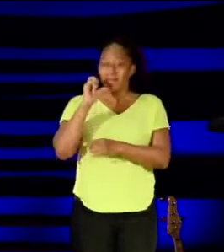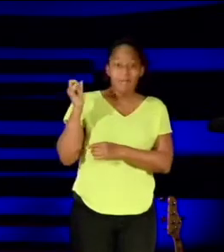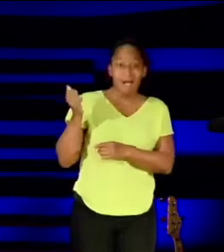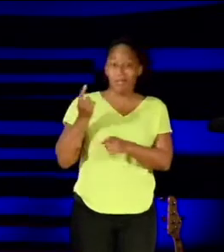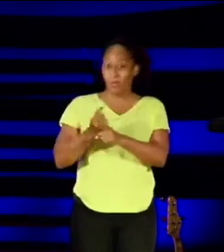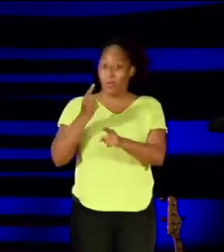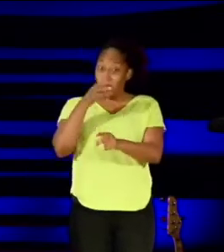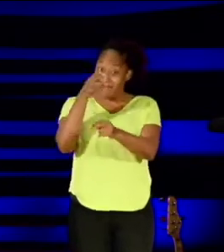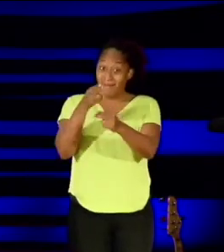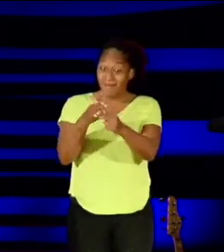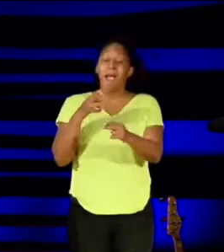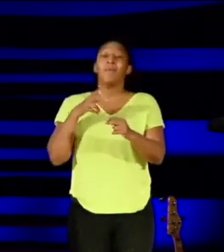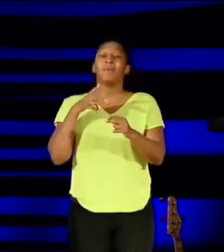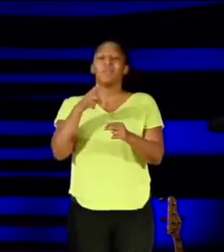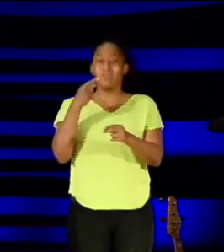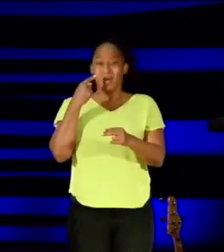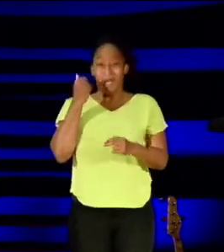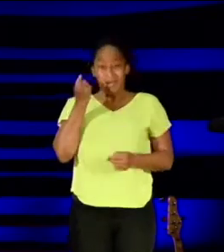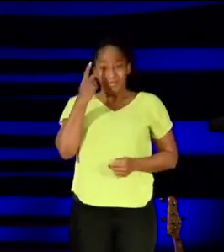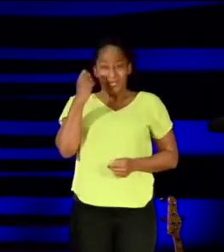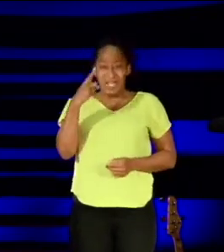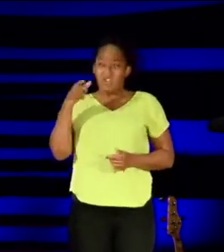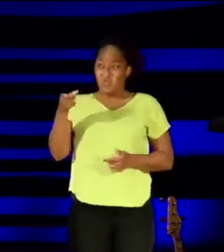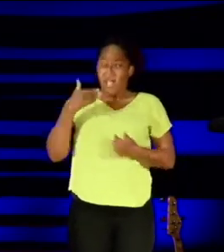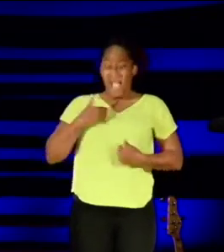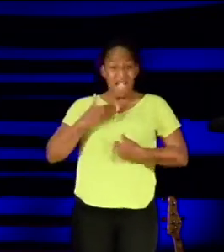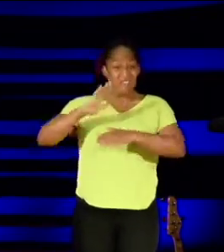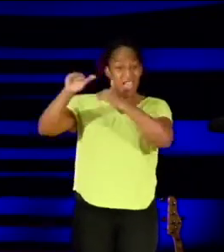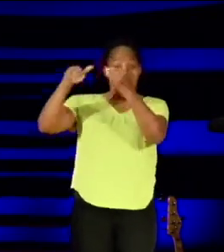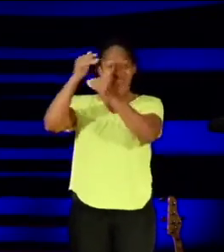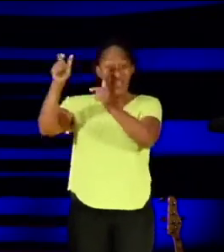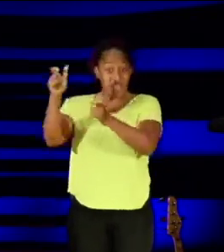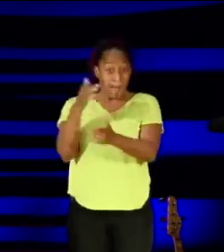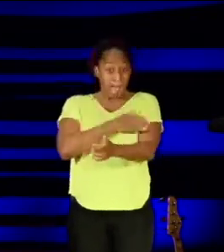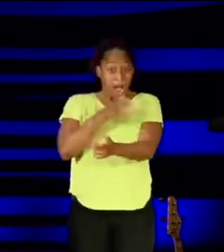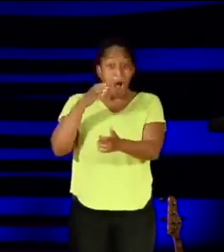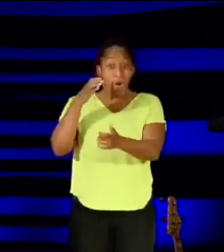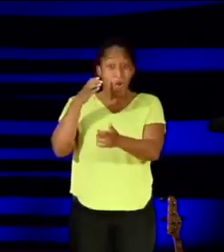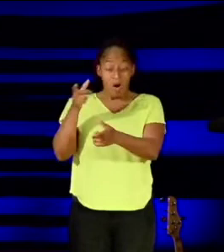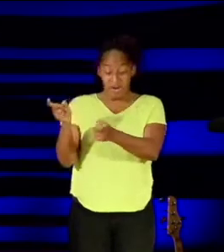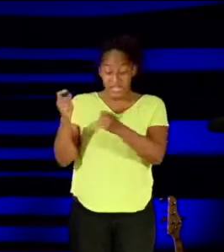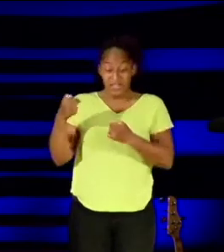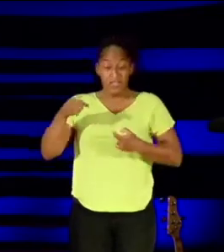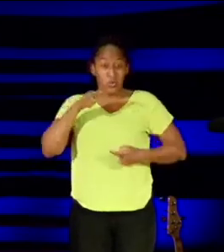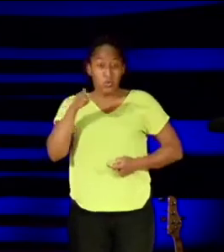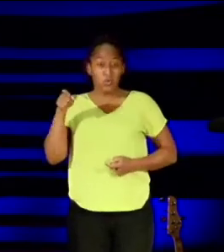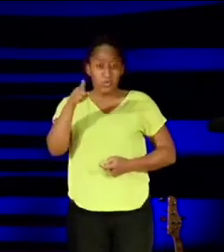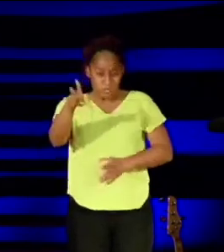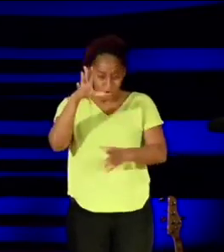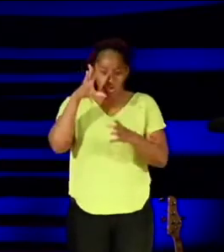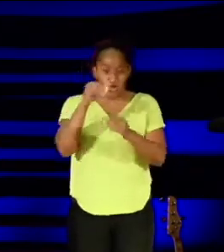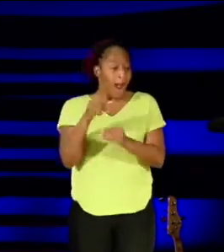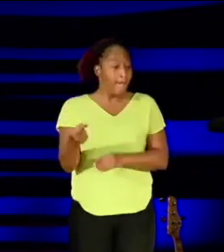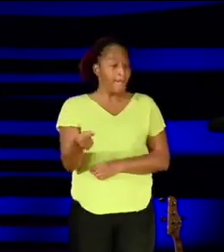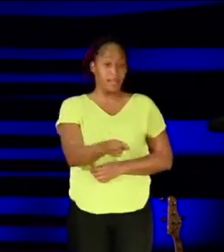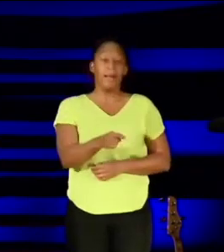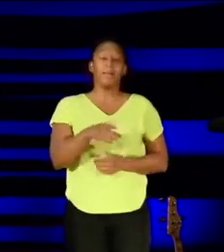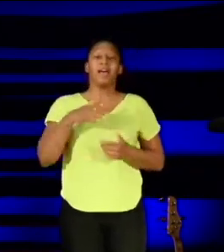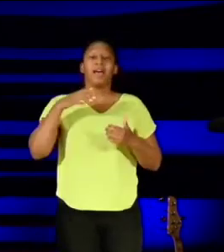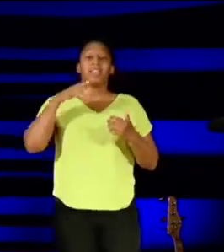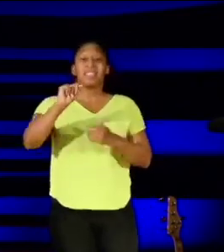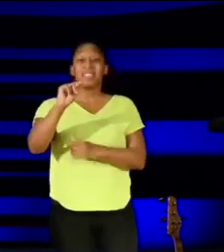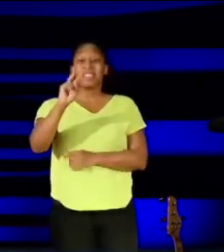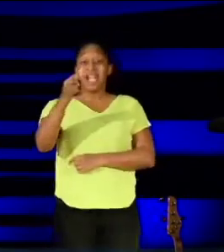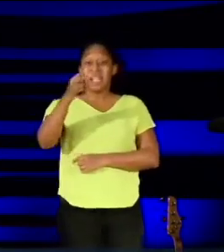dunamis power or the ability through Jesus to shut him up. 2 Timothy 1 and 7